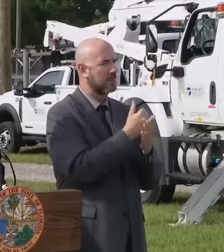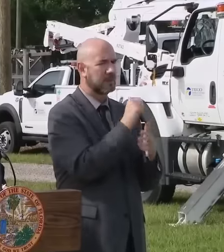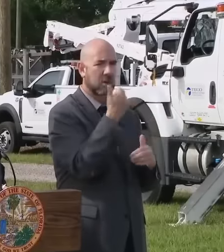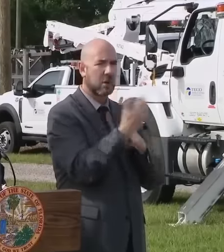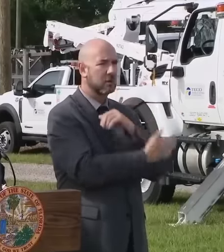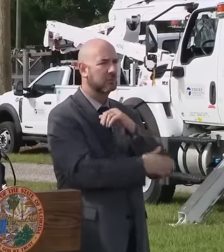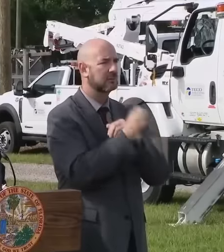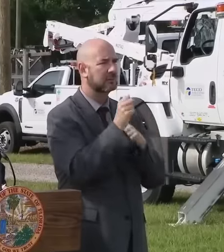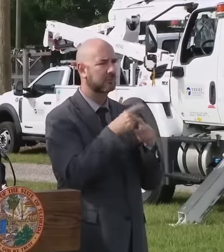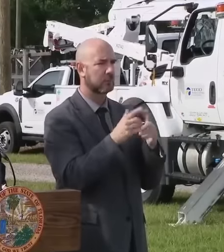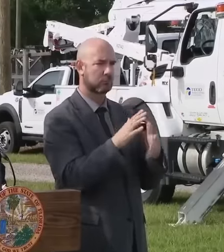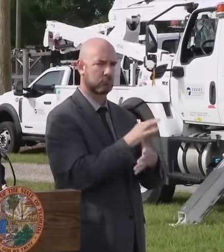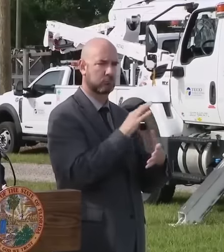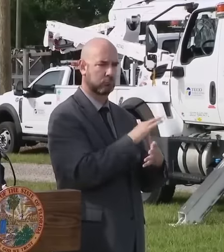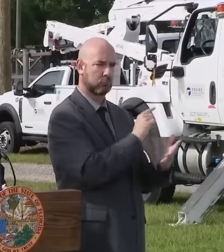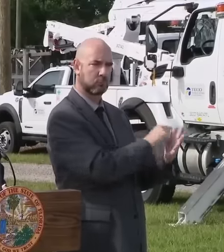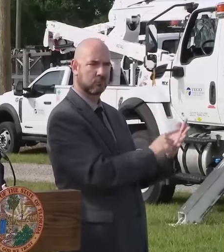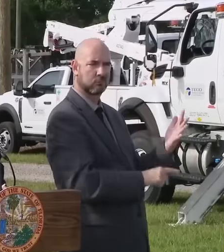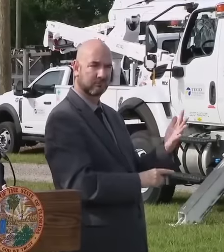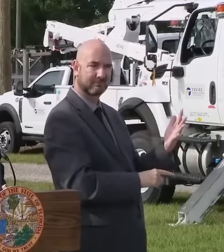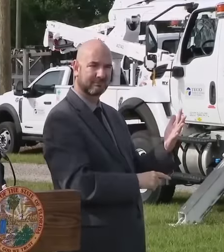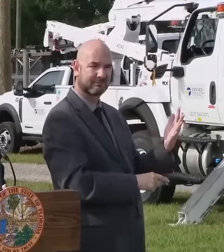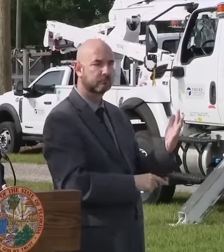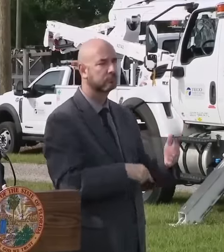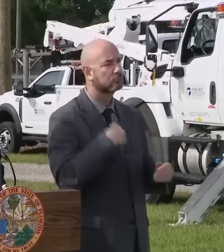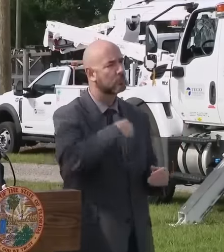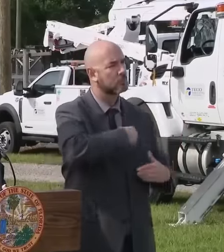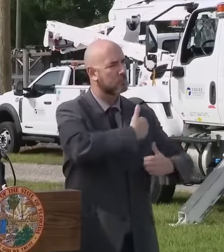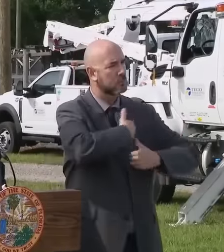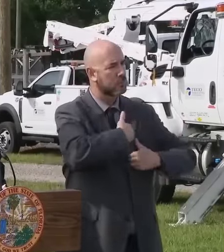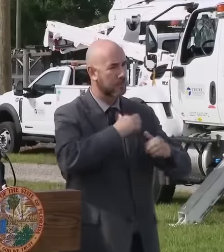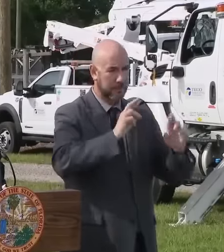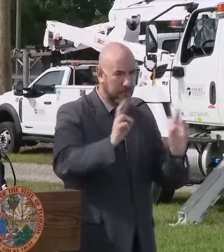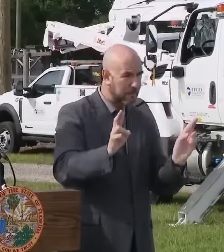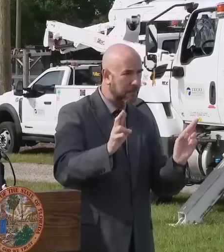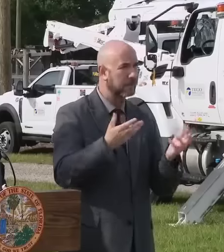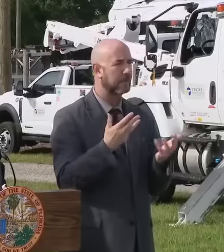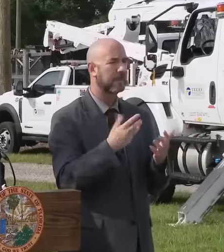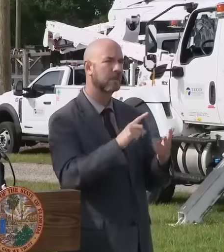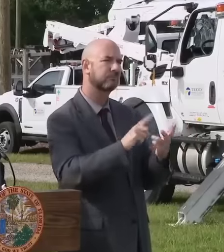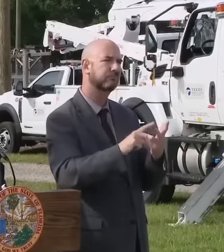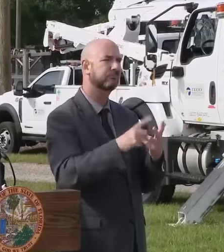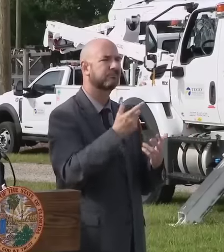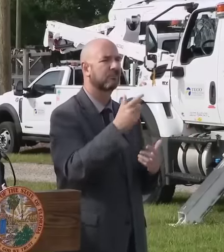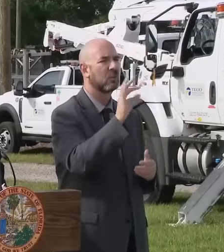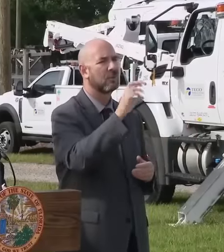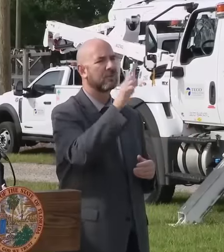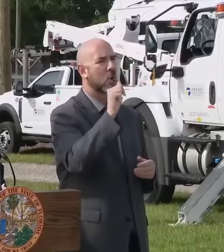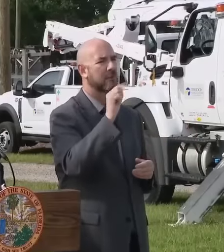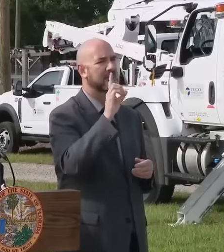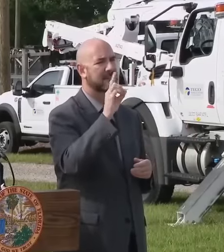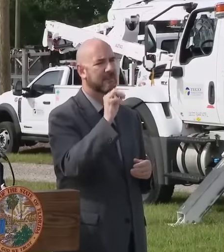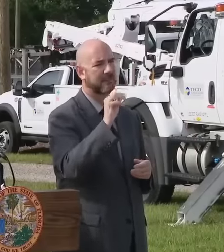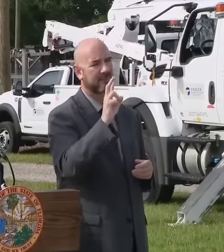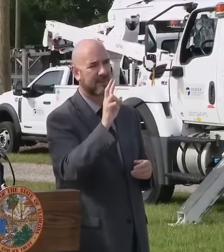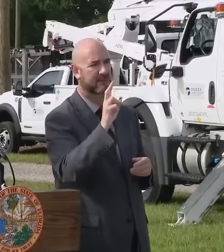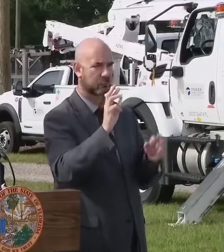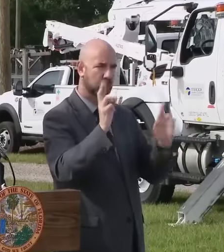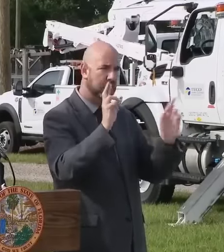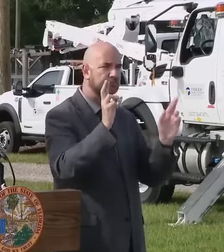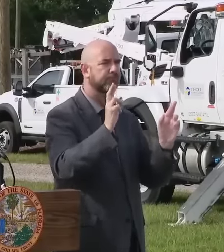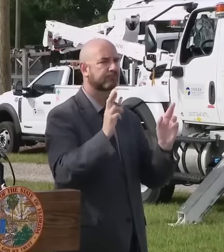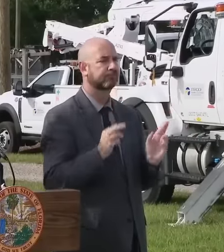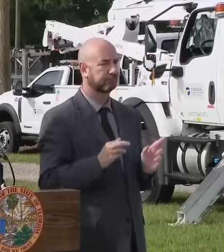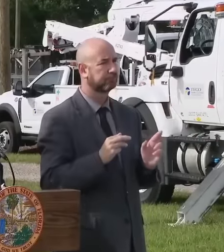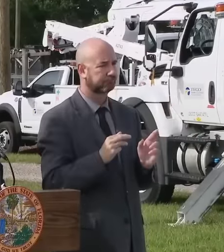by with our soldiers. Florida Department of Transportation has lifted weight restrictions and is allowing bypass of weigh stations